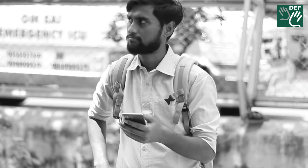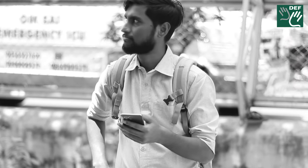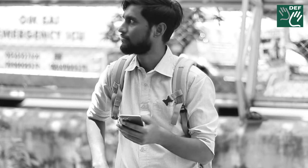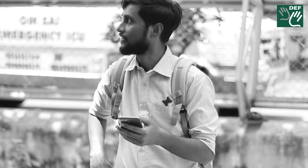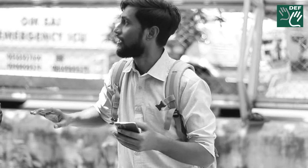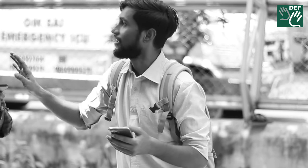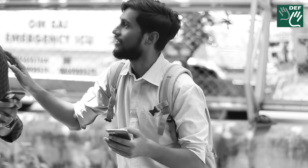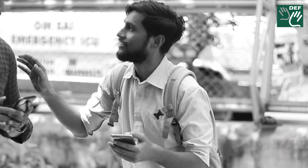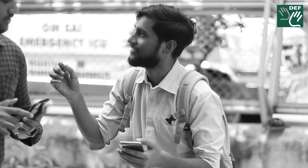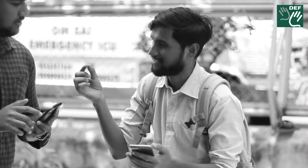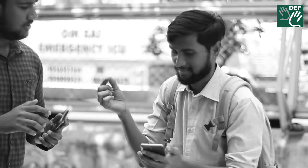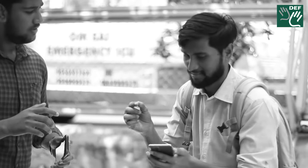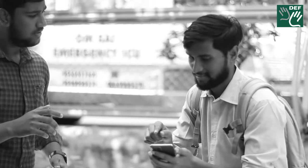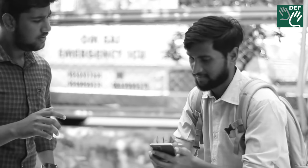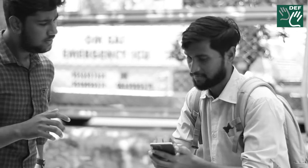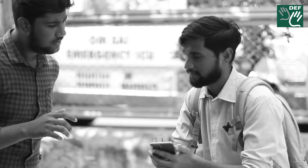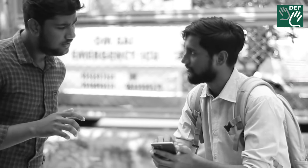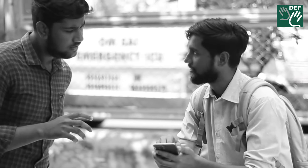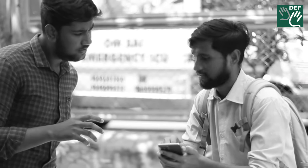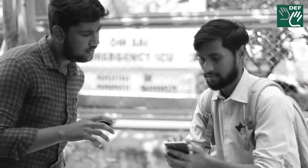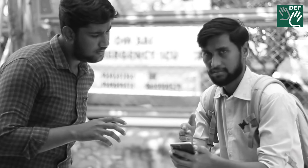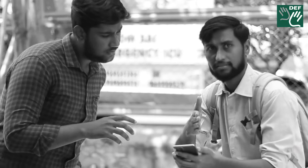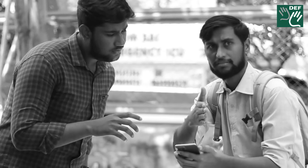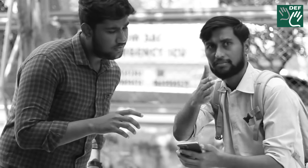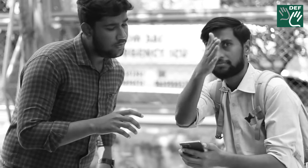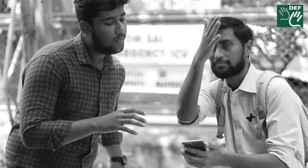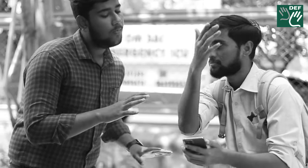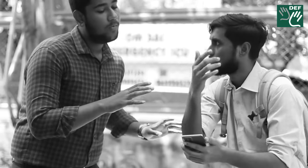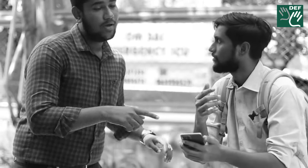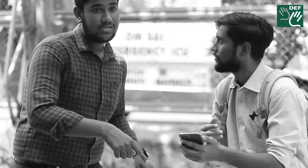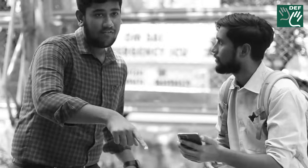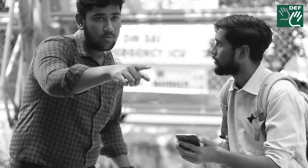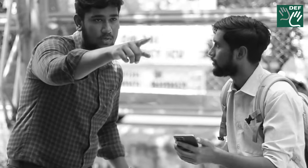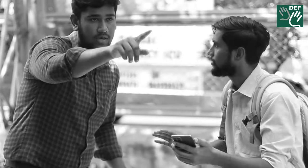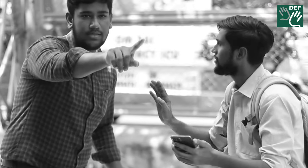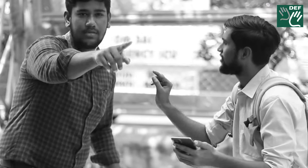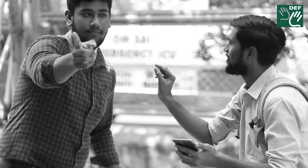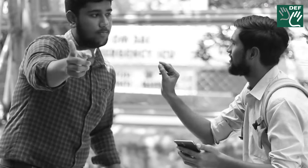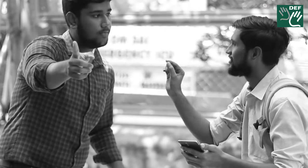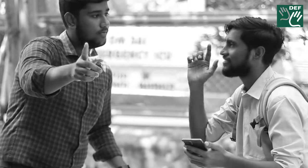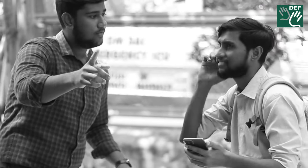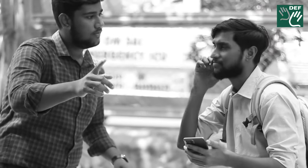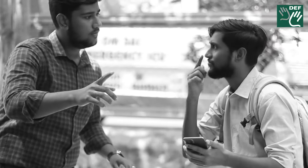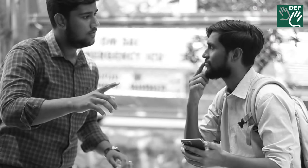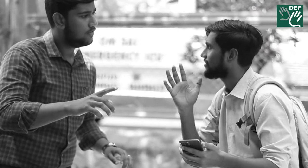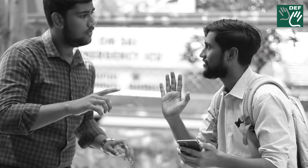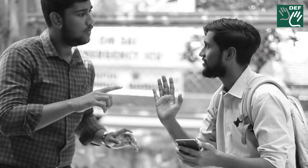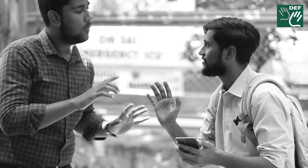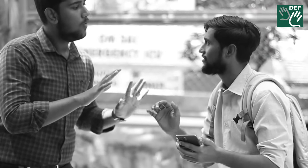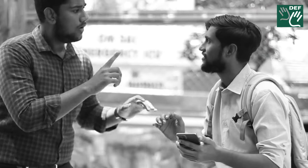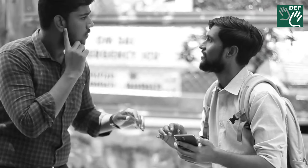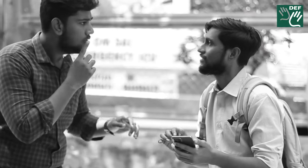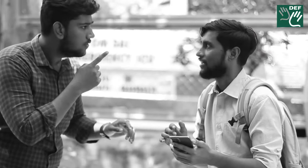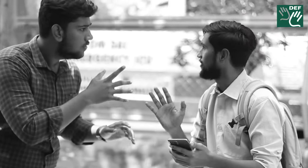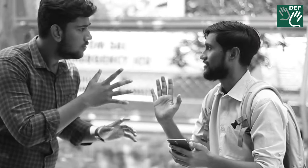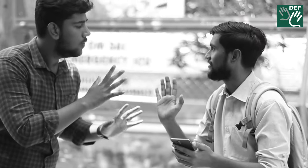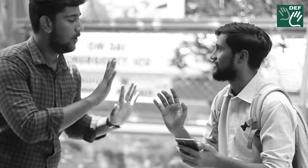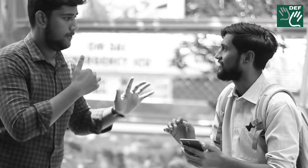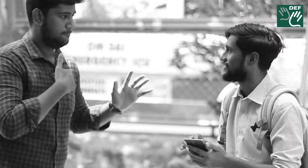Hey, hi! Can you tell me how to get here? Yes, it is this way. Take a straight road. Wait, I am deaf, so... Oh, you are deaf.